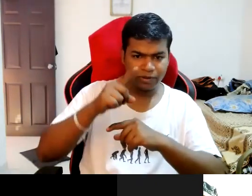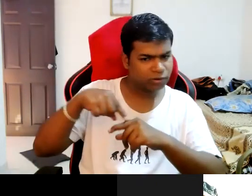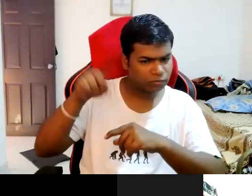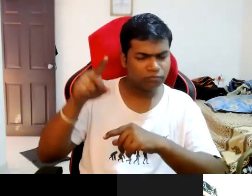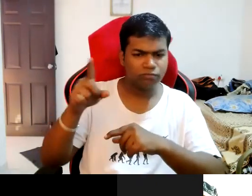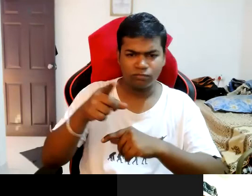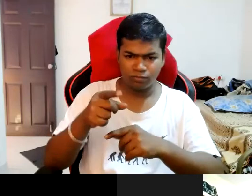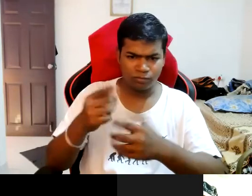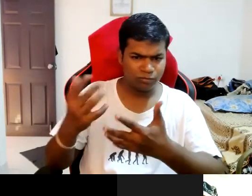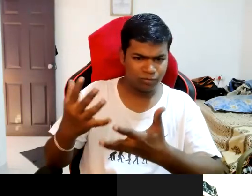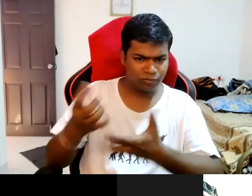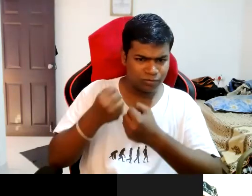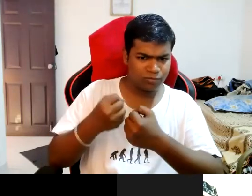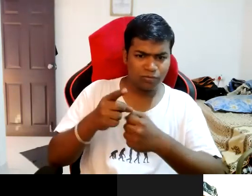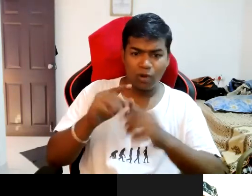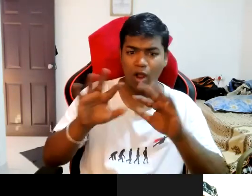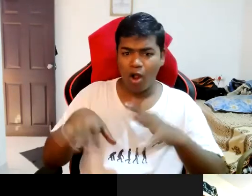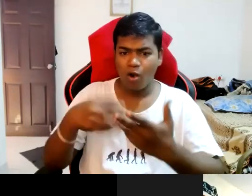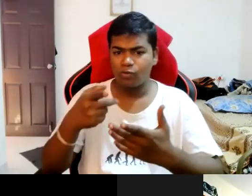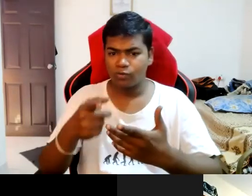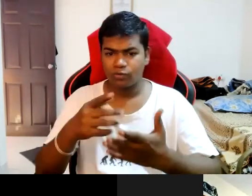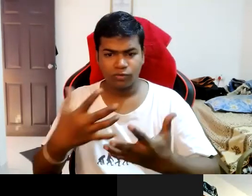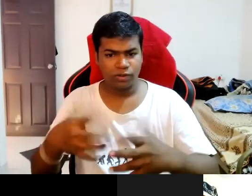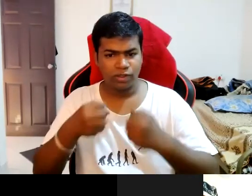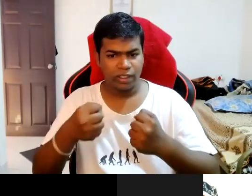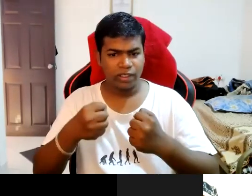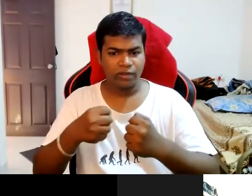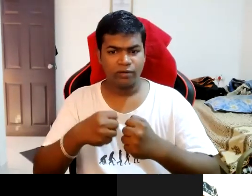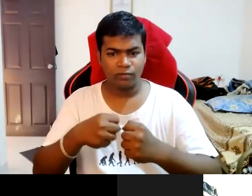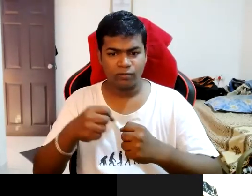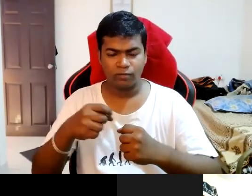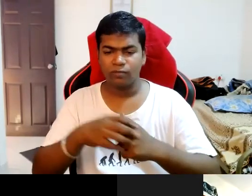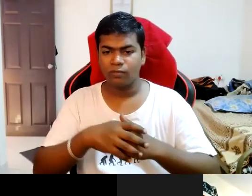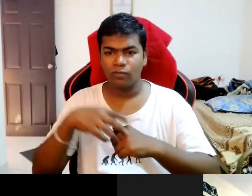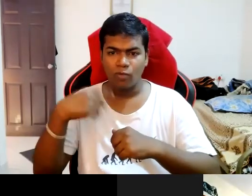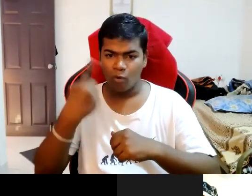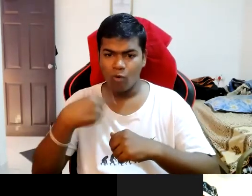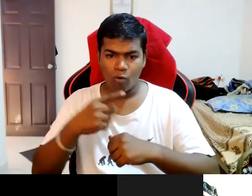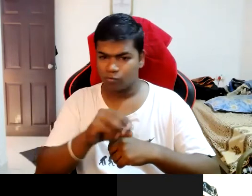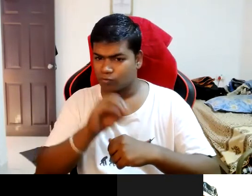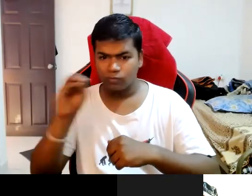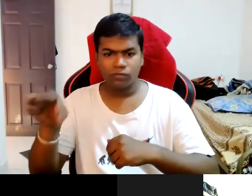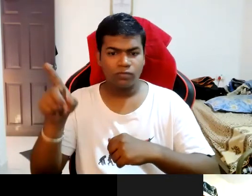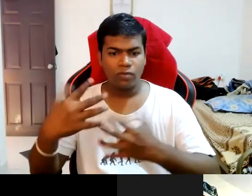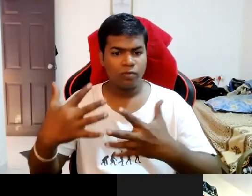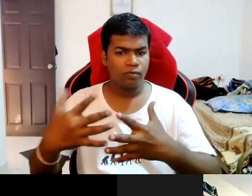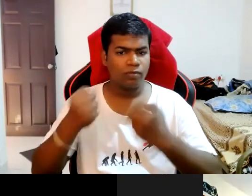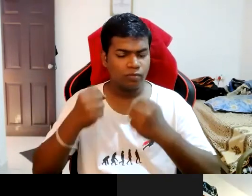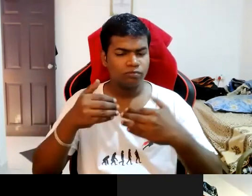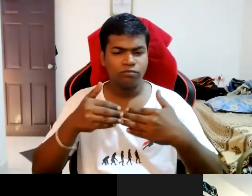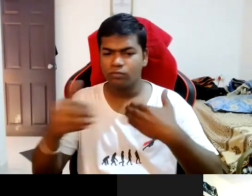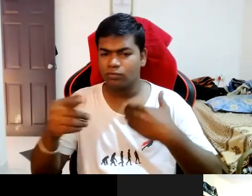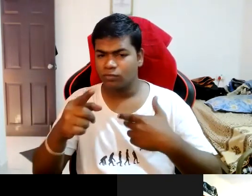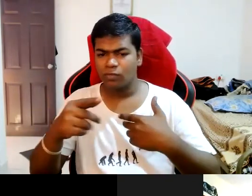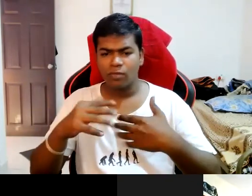in which category did you actually receive this award and were you nominated and once you received that award what can how